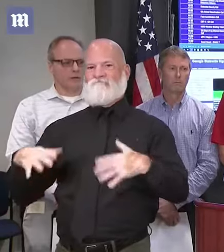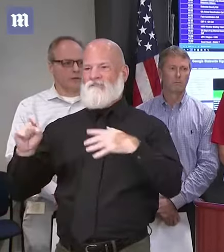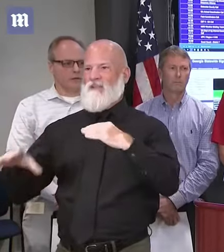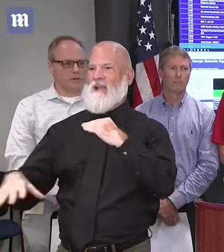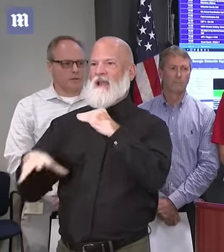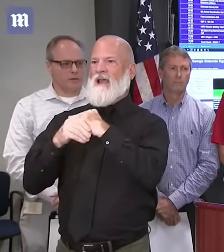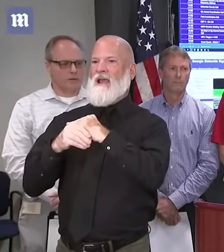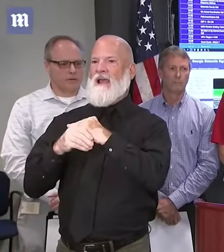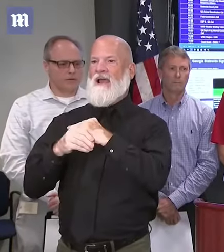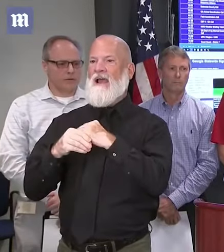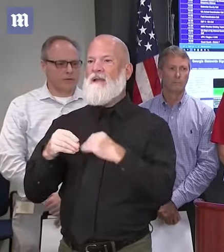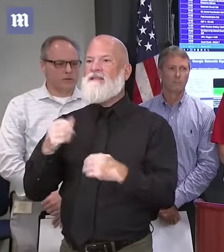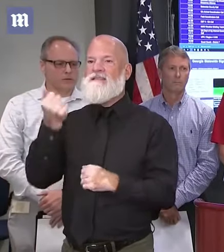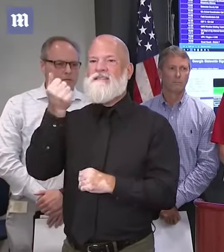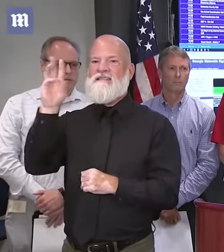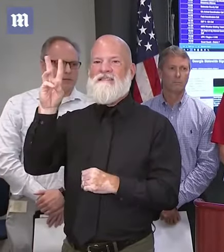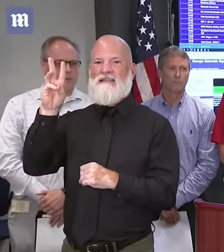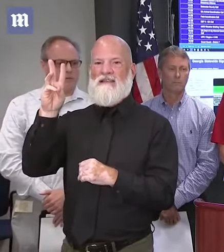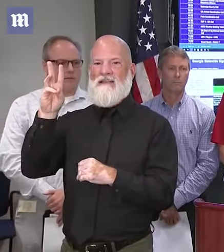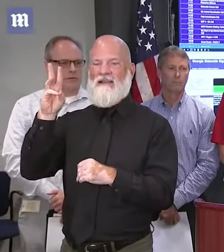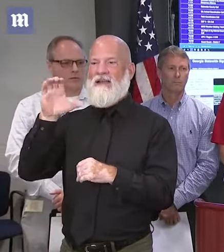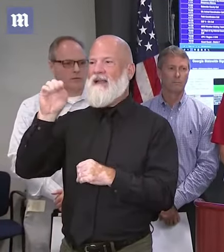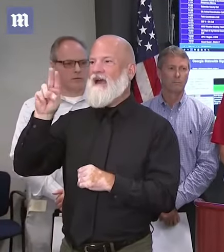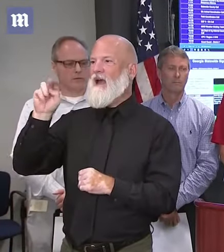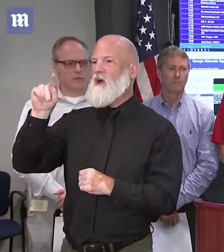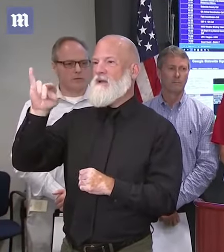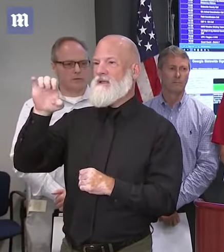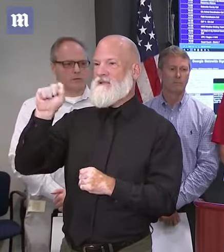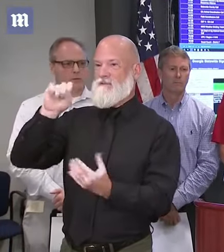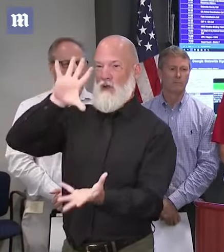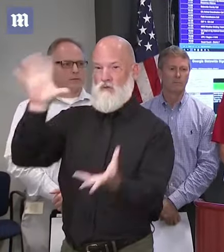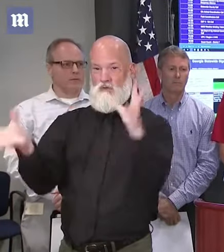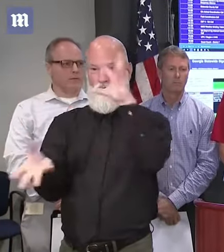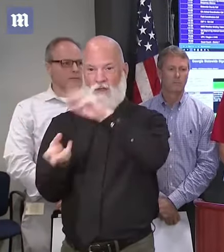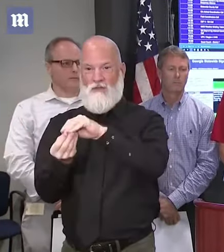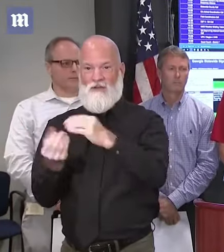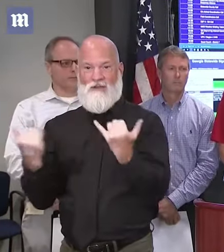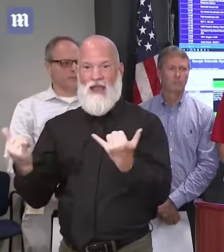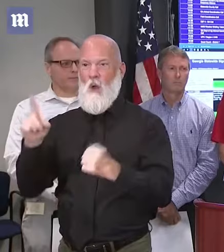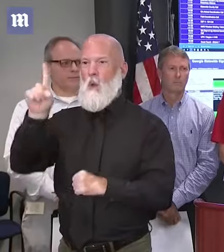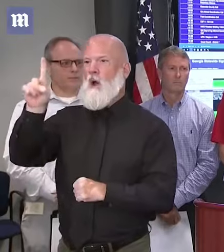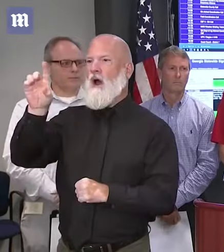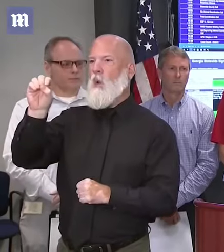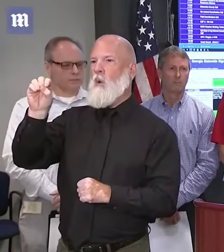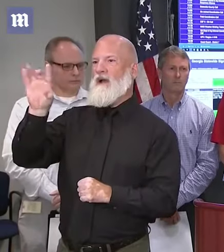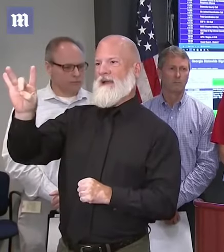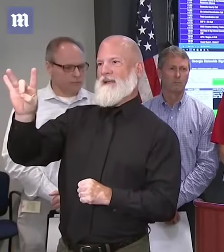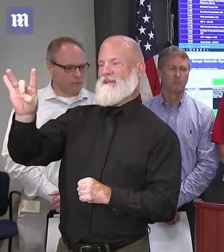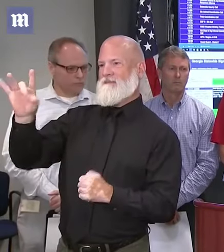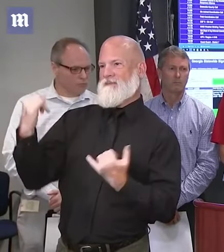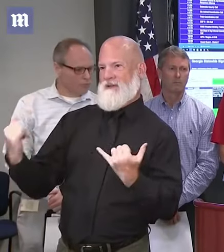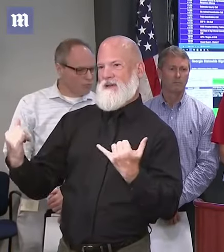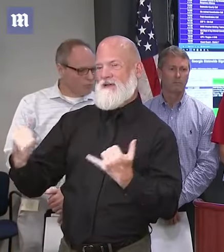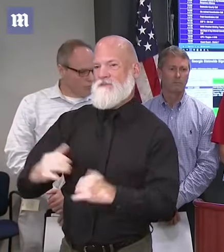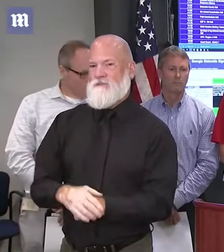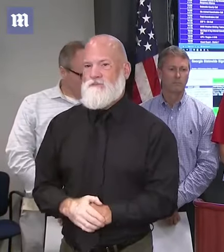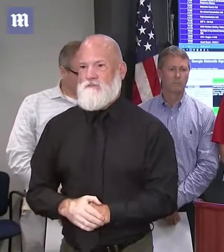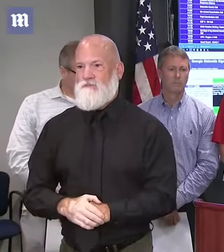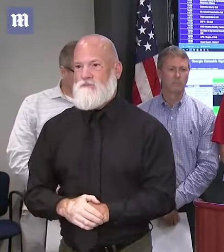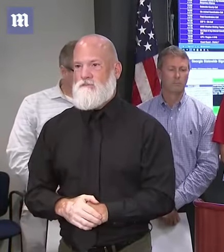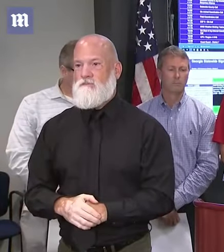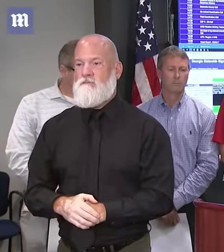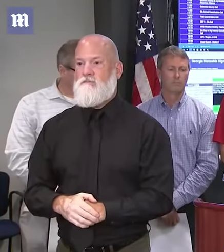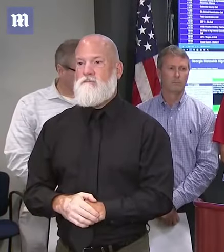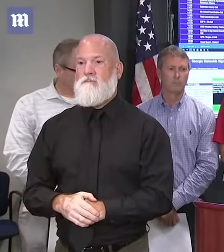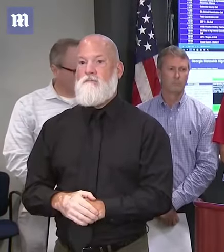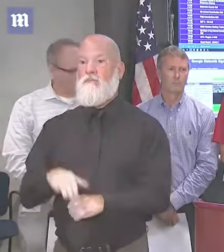counties up to 108. We think that this will cover the vast majority of the state that will be